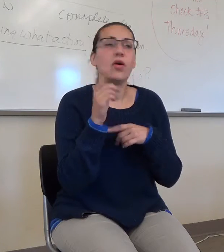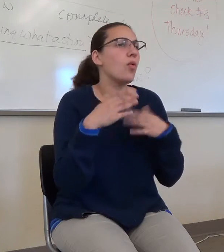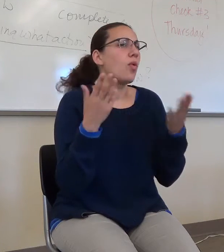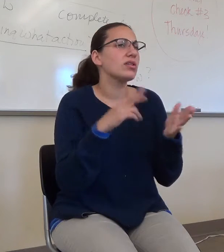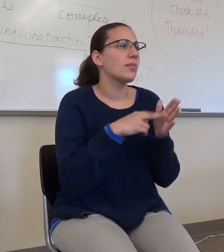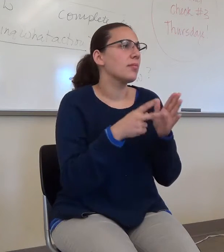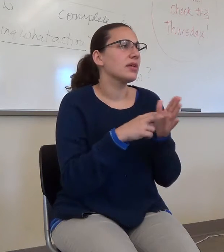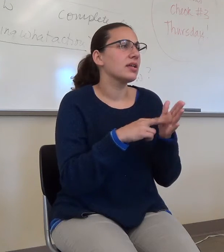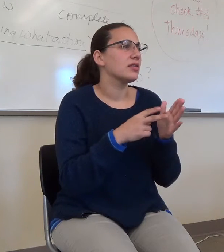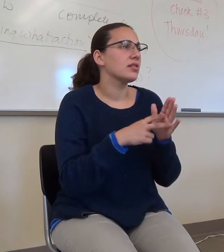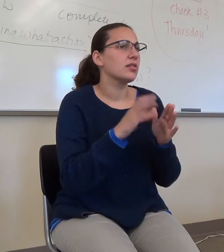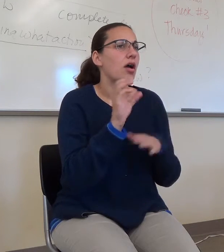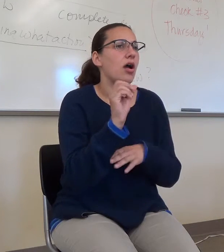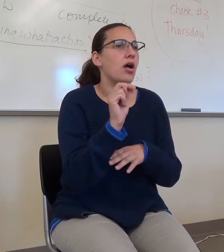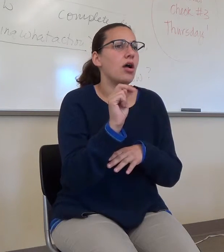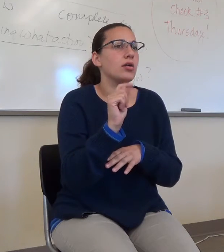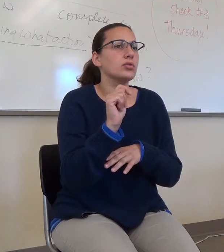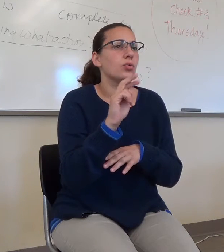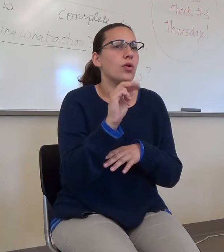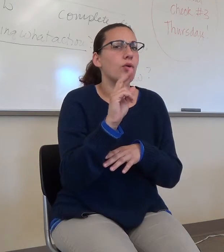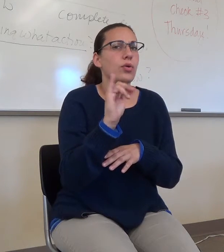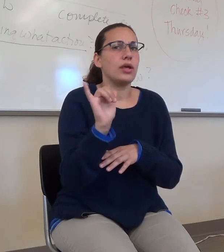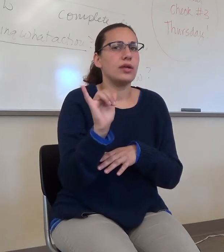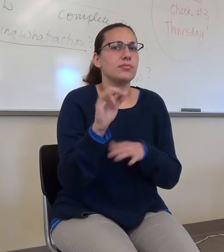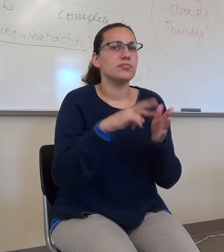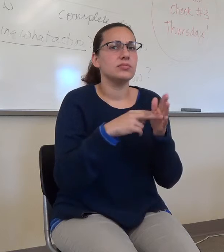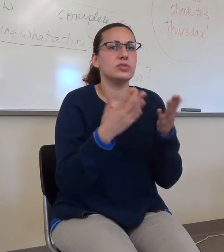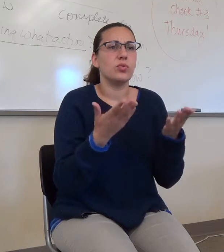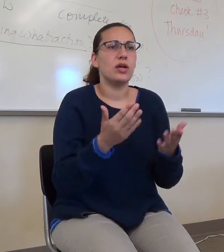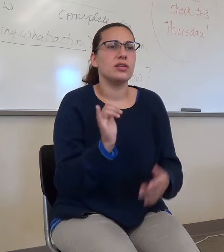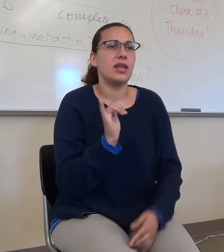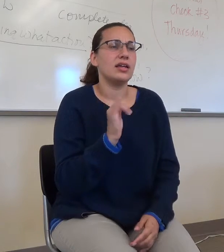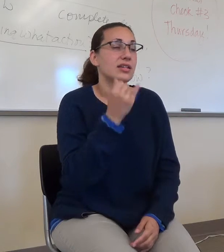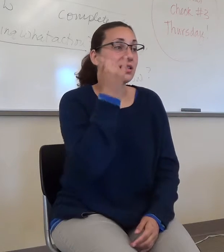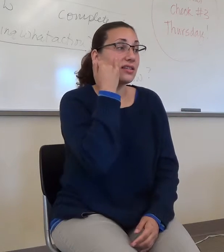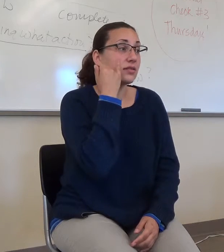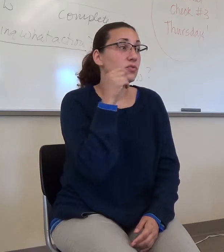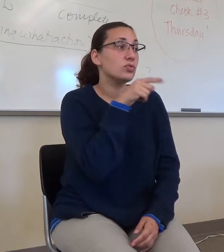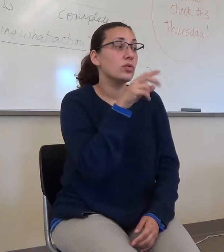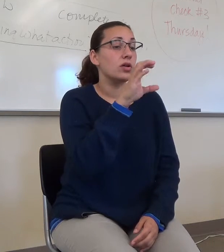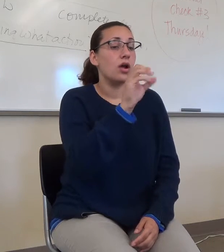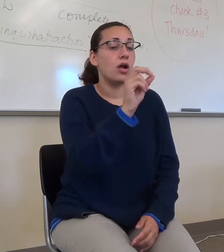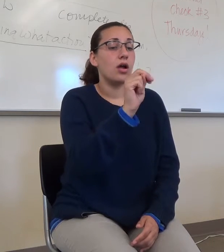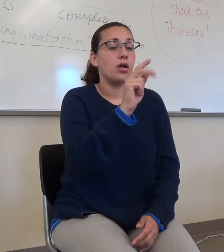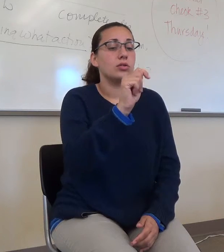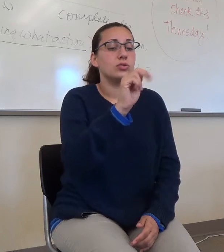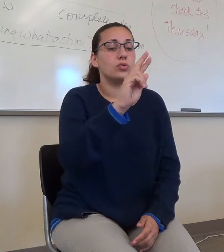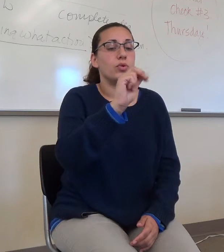contrary mean? If you go contrary to what somebody else says,